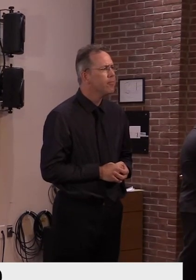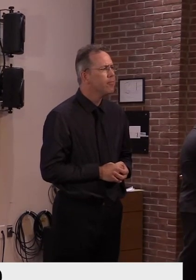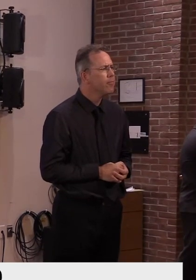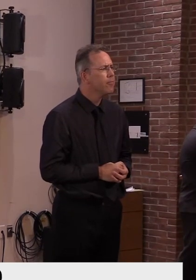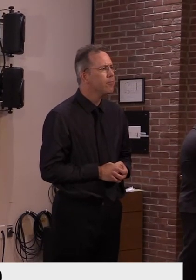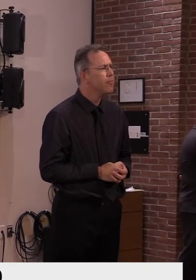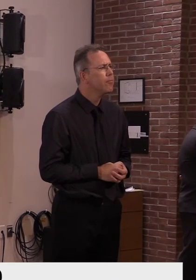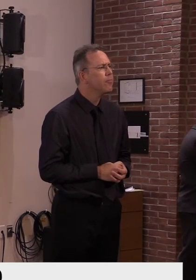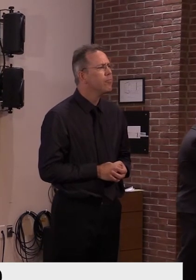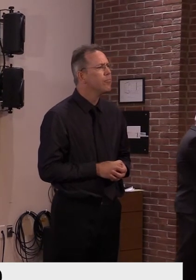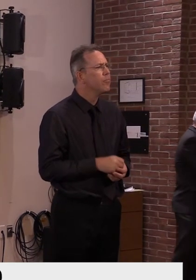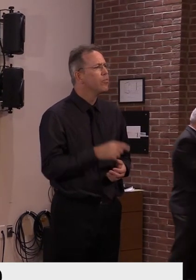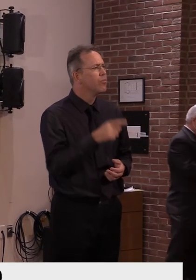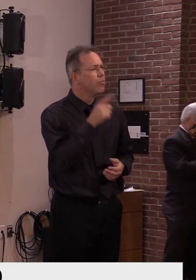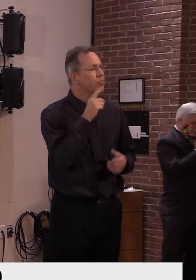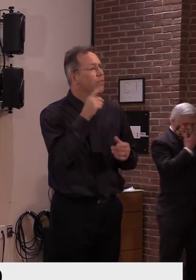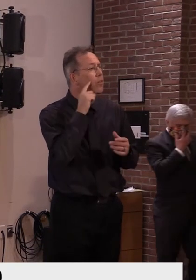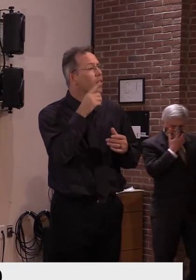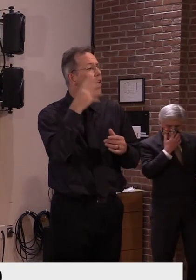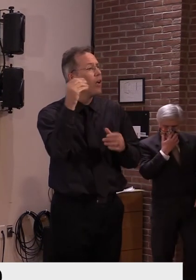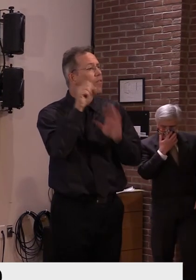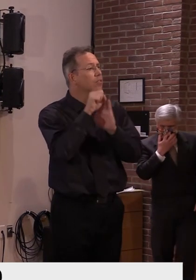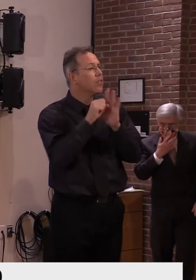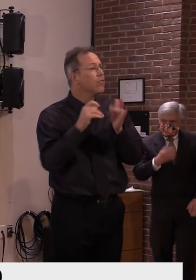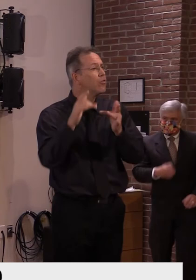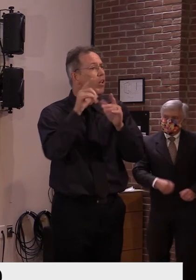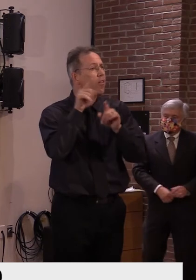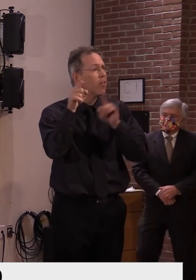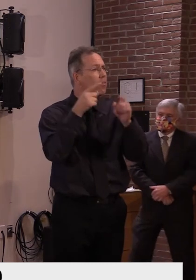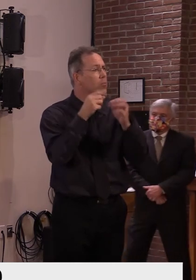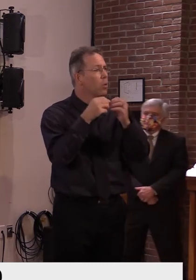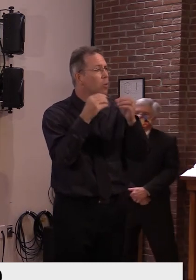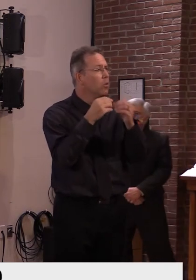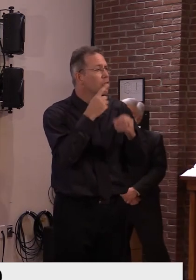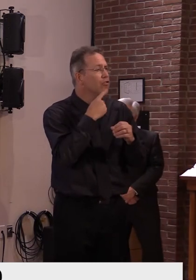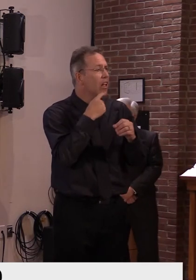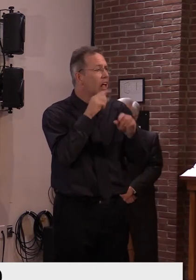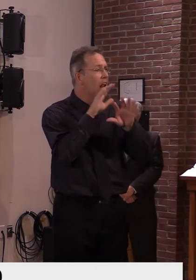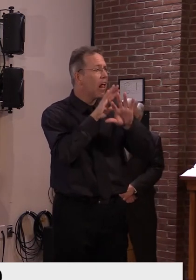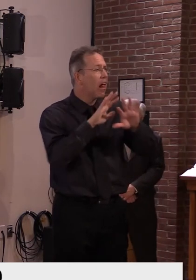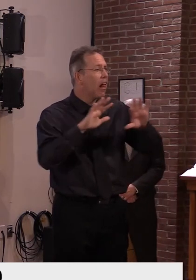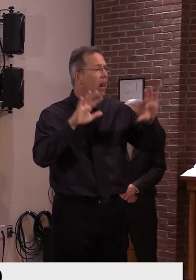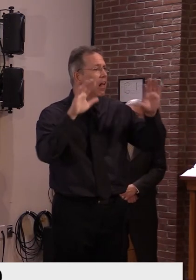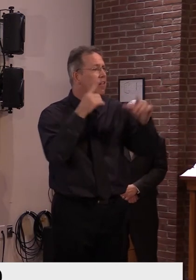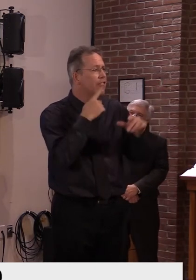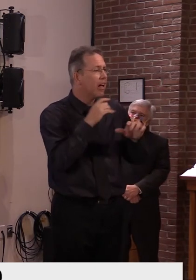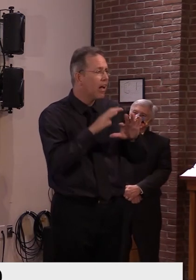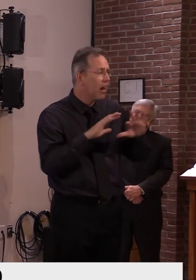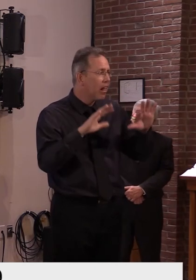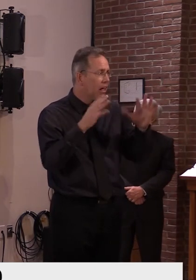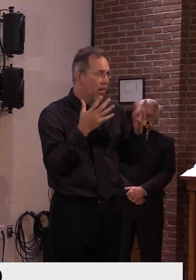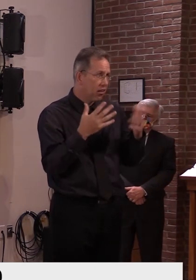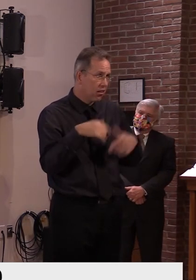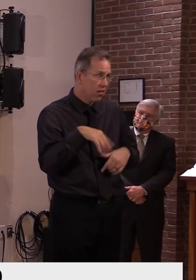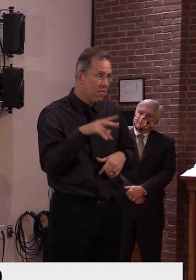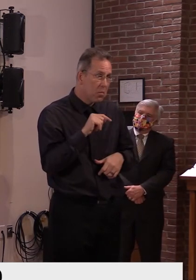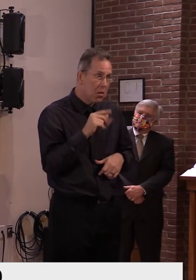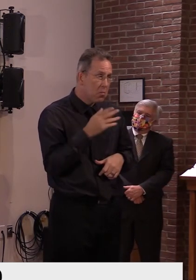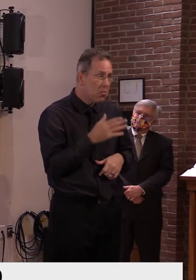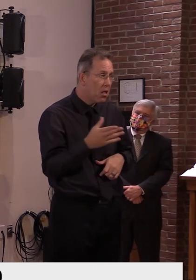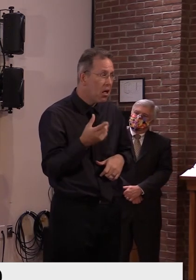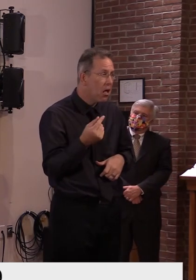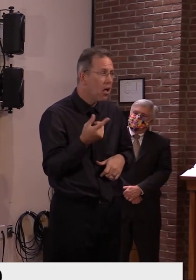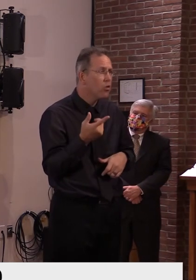map, is the state planning to do more to broadcast a month restrictions to would be travelers or post penalties or otherwise approved